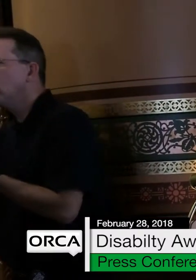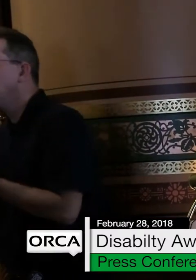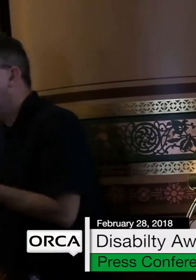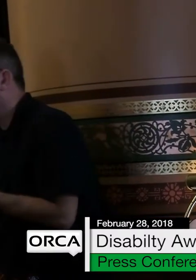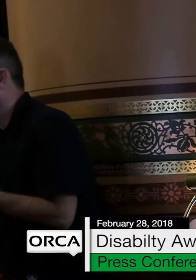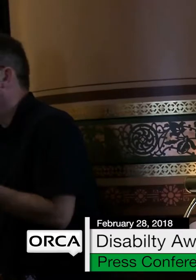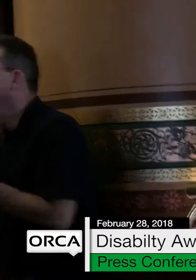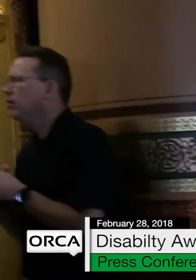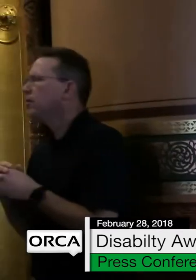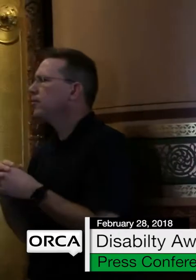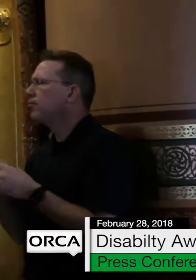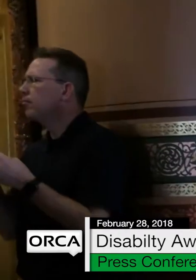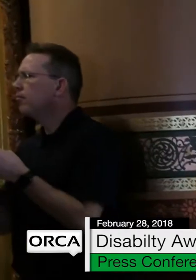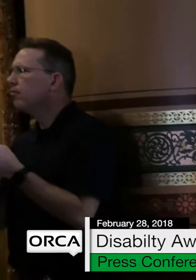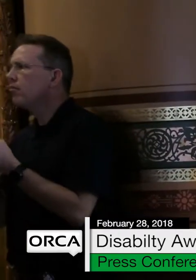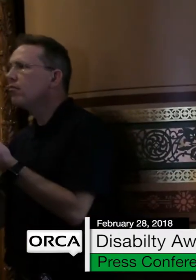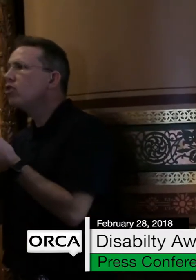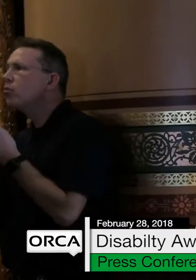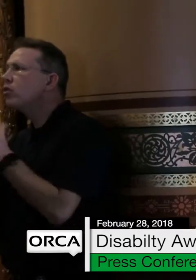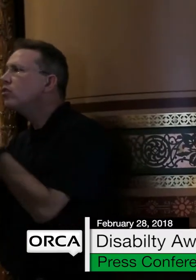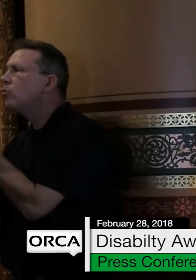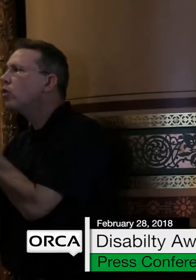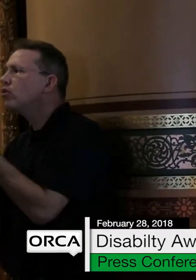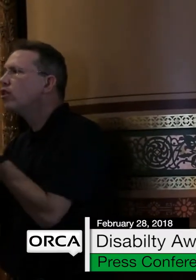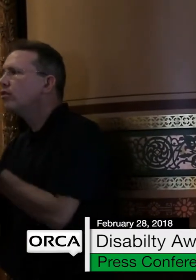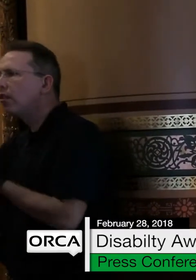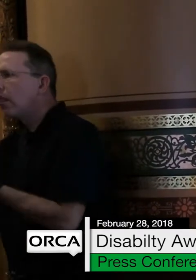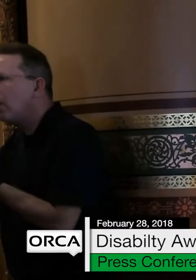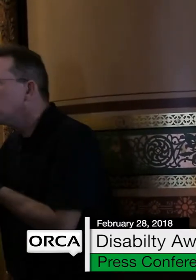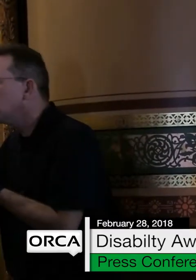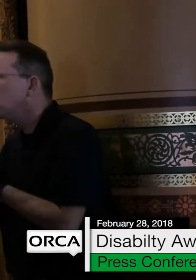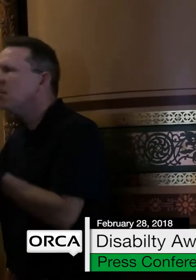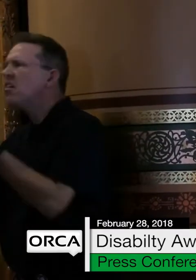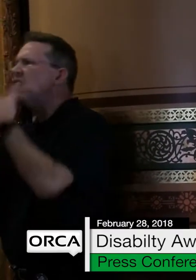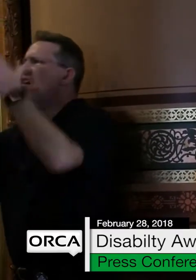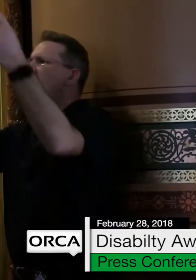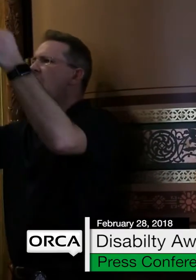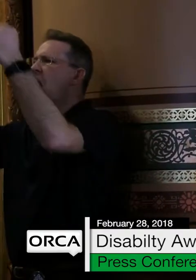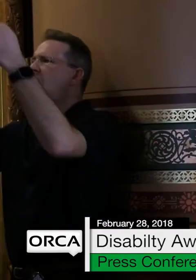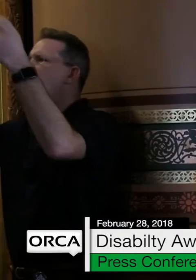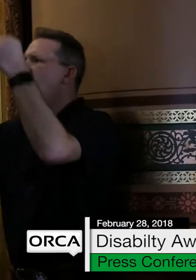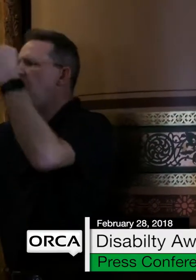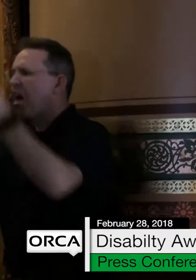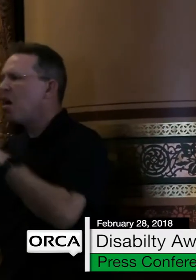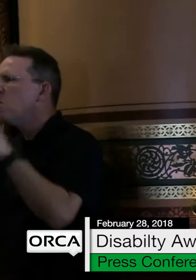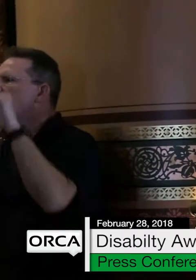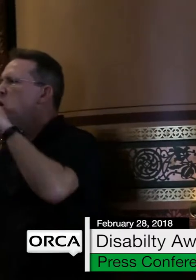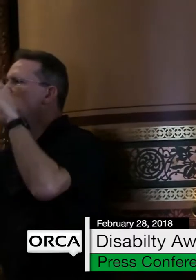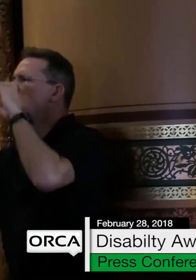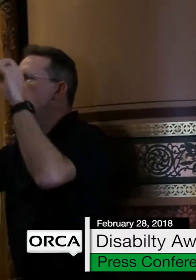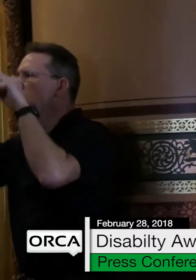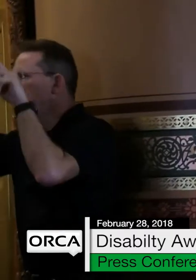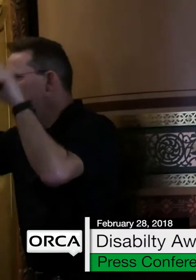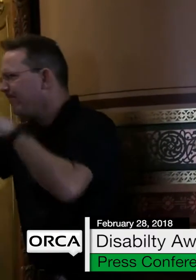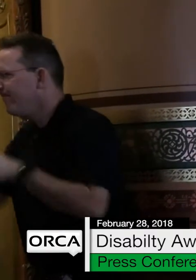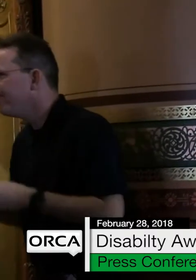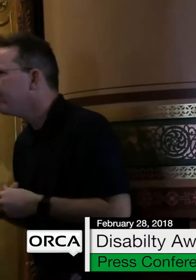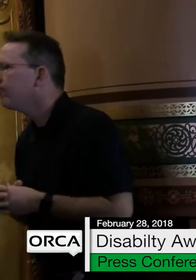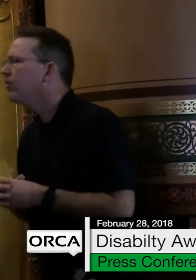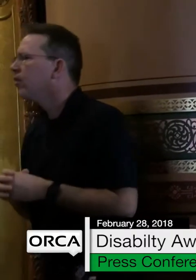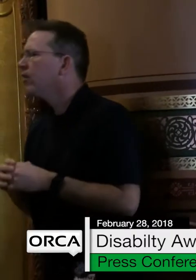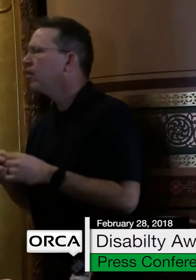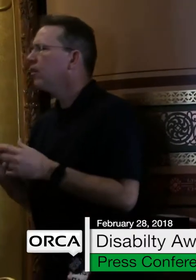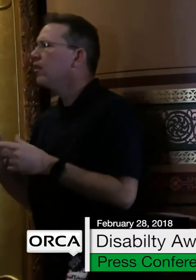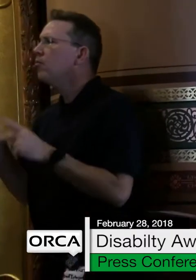support services. The cut will have a larger impact on people living with their